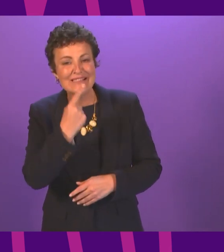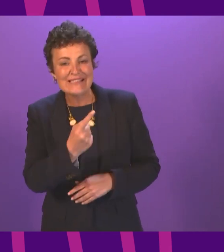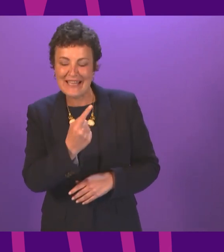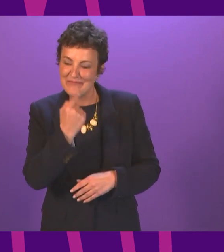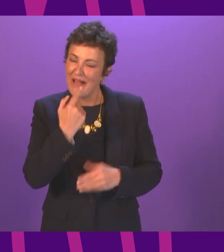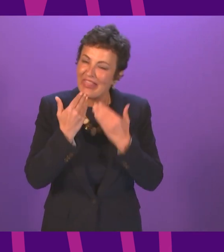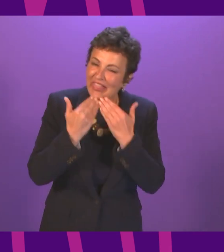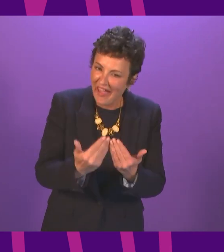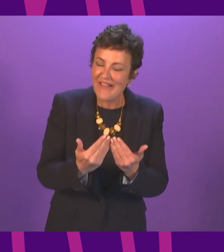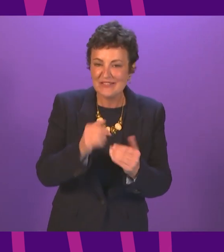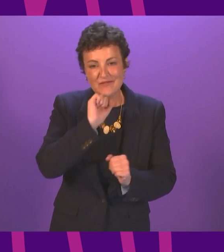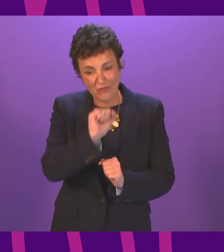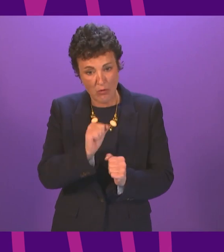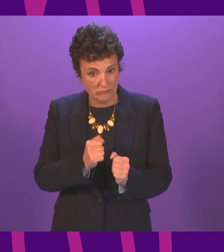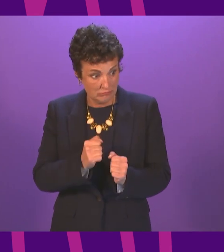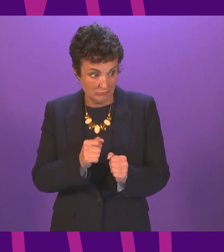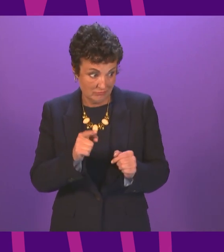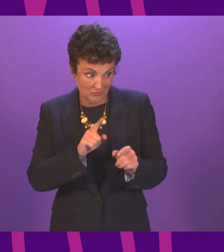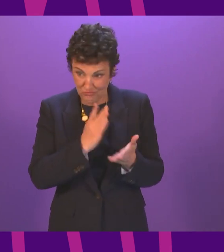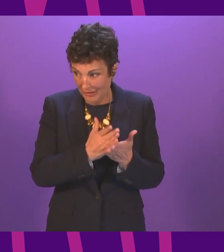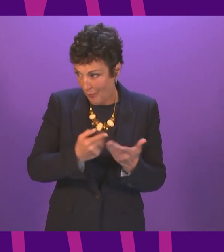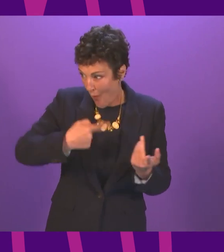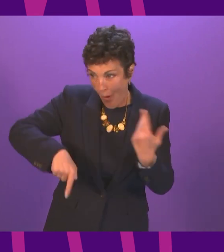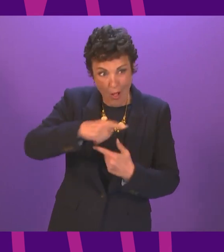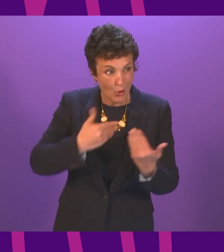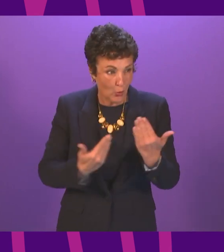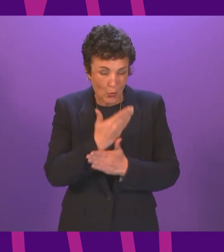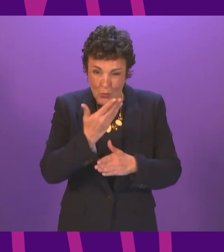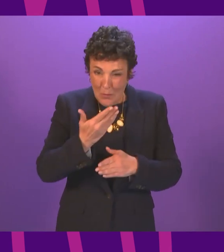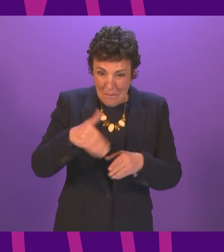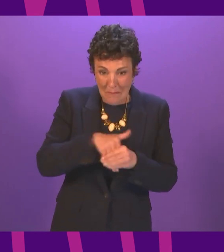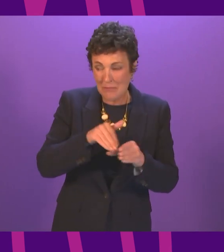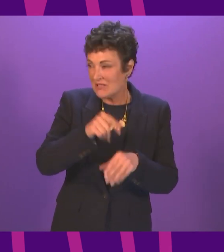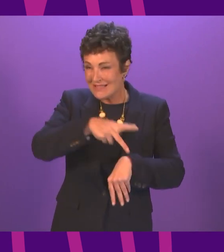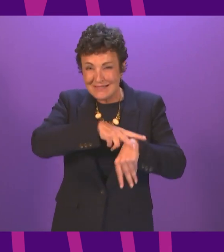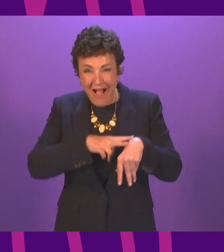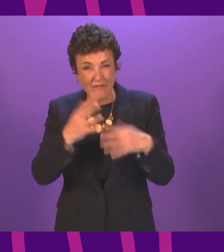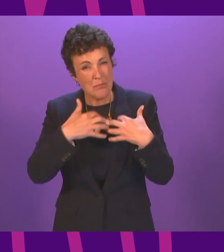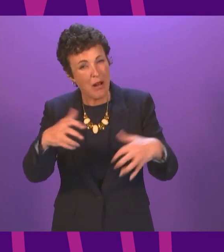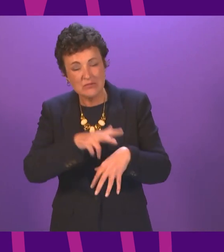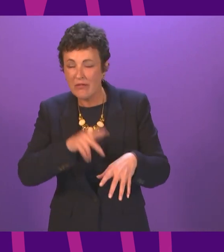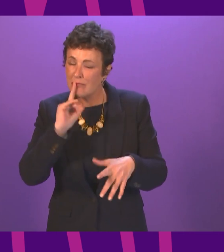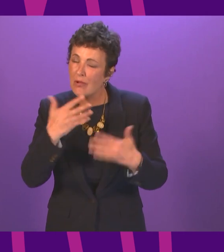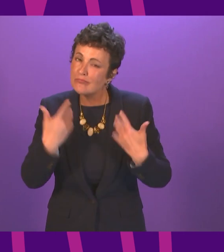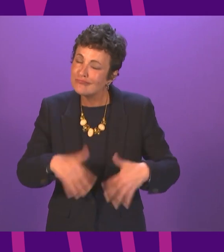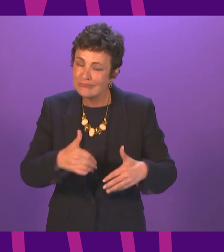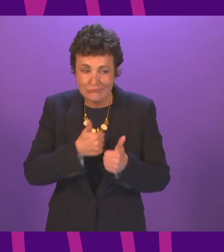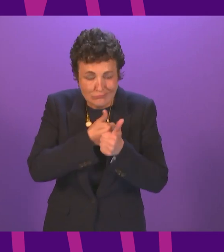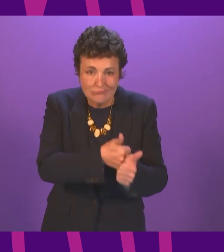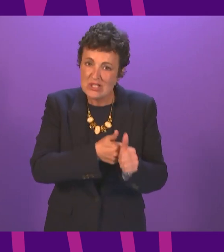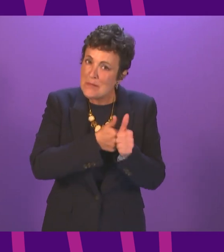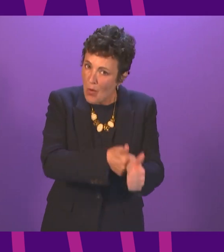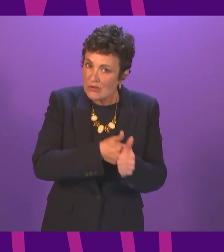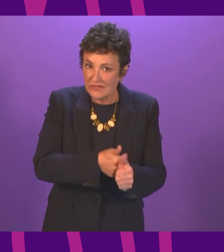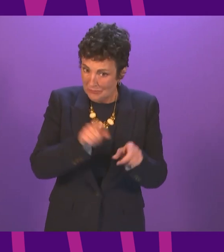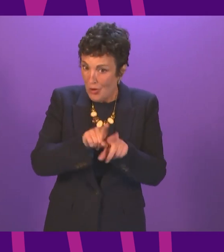for the welcome afforded to all new members by parliamentary staff in what remain very challenging times for them